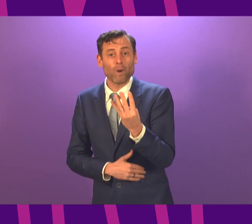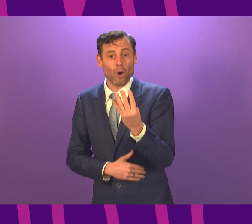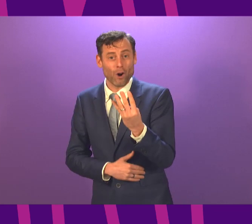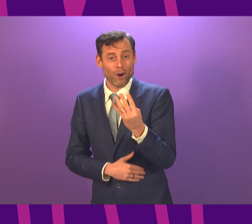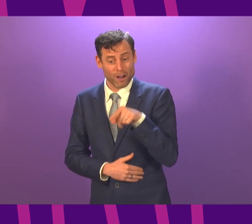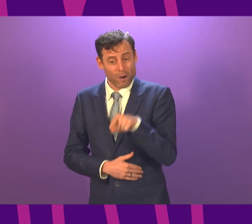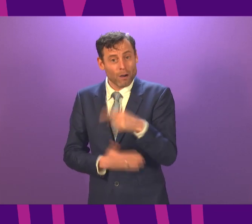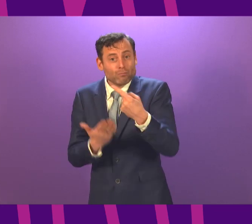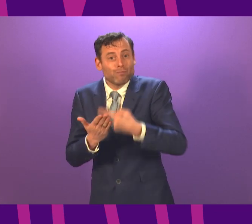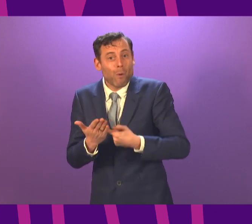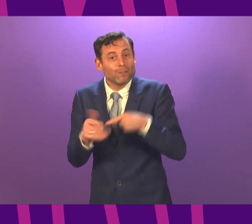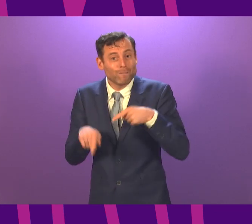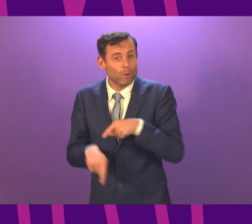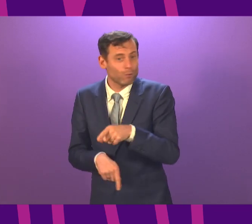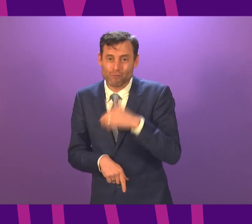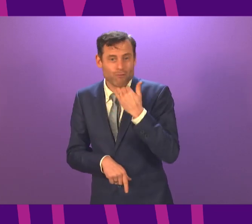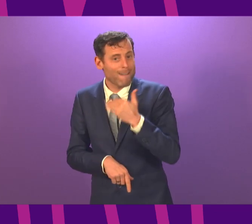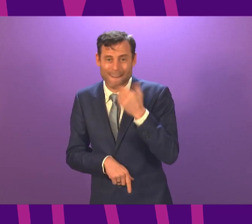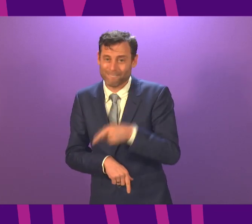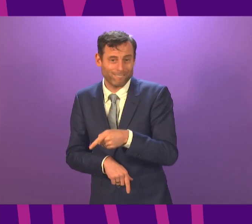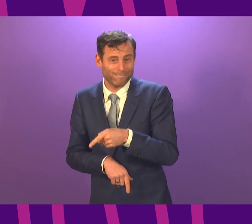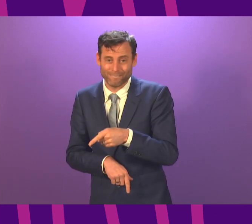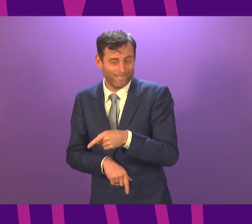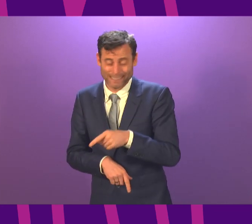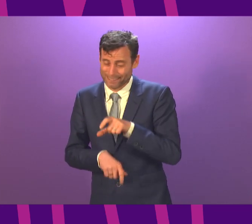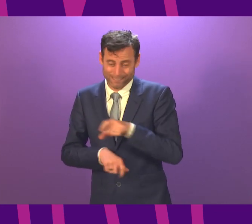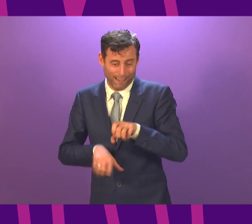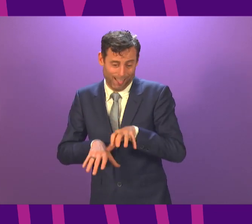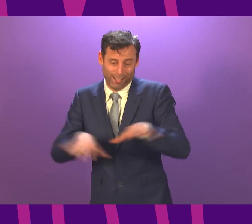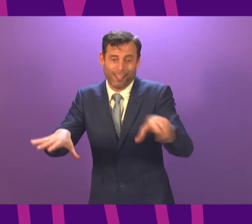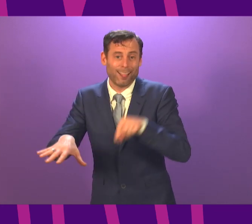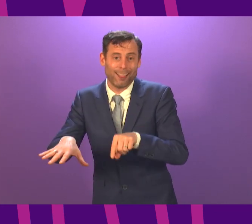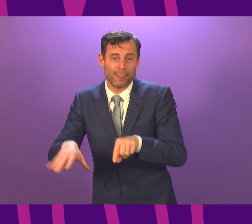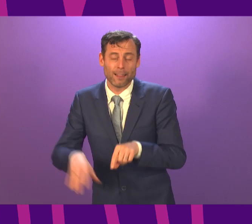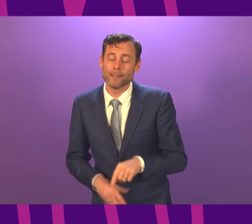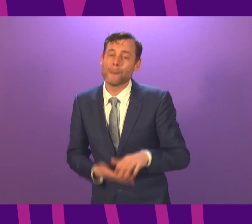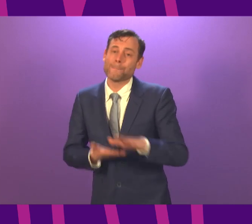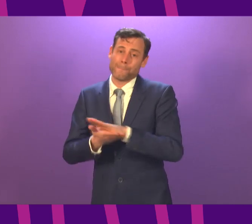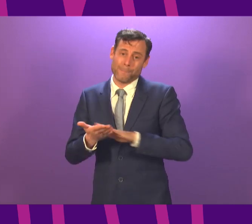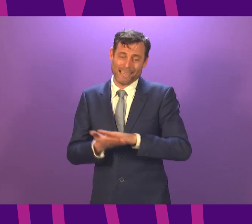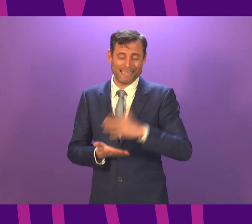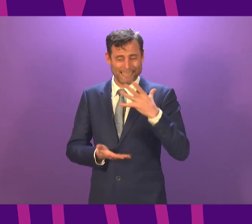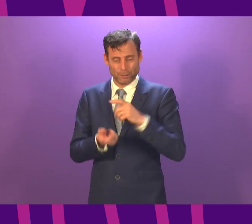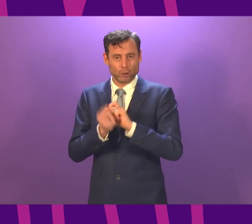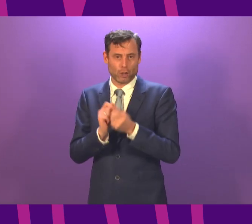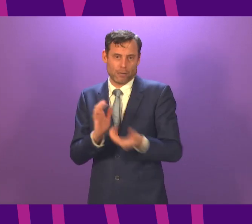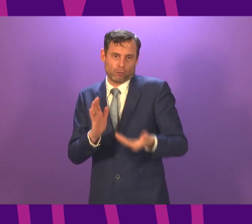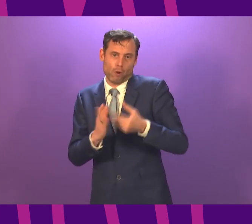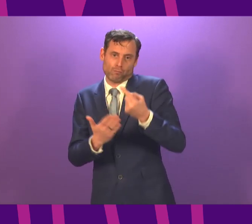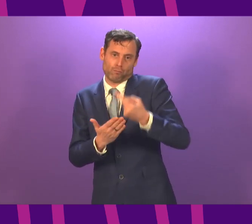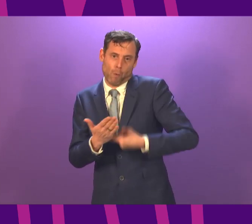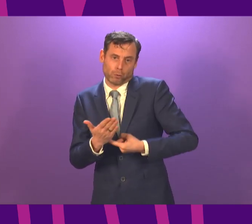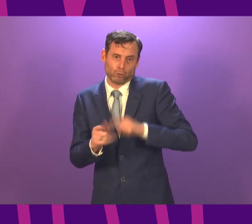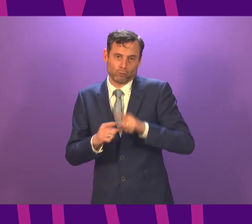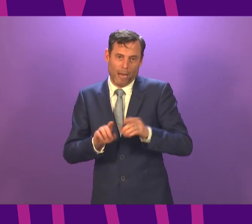R number back below one. It is essential, therefore, that we further limit interaction between different households to stem the spread